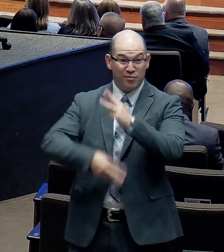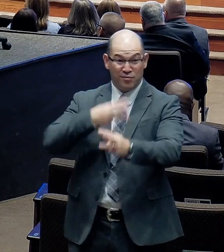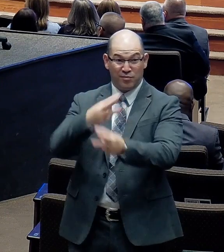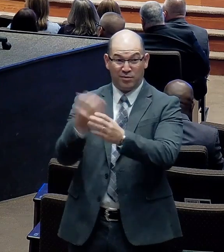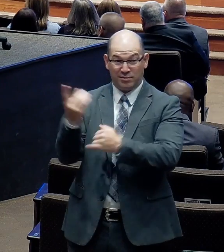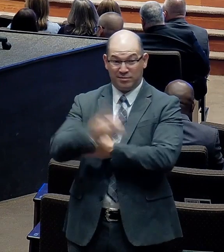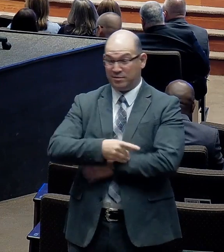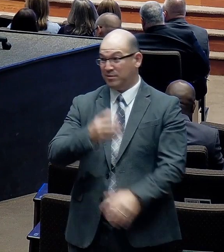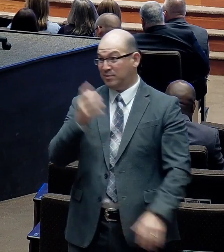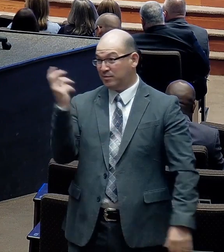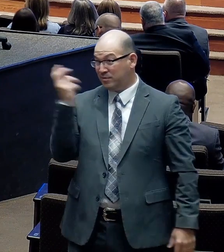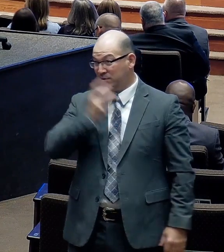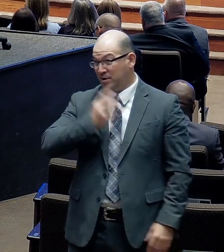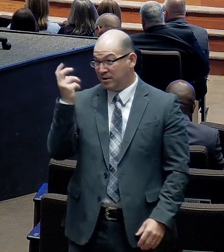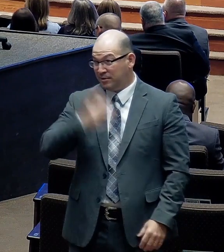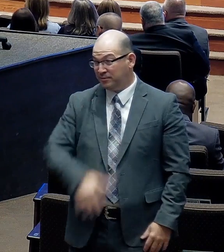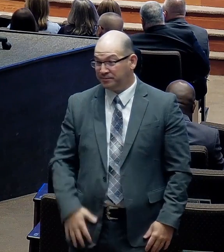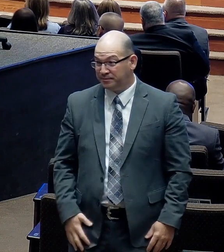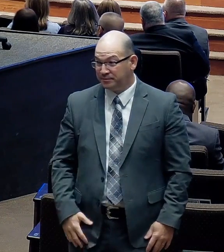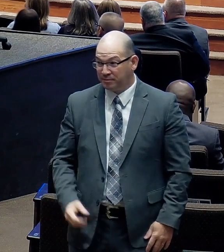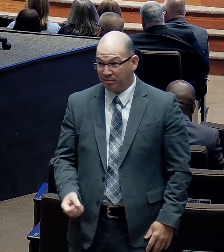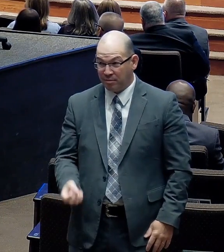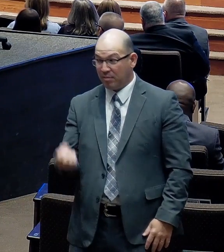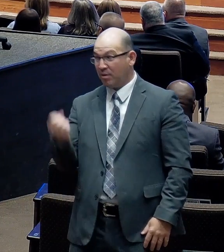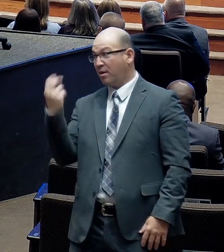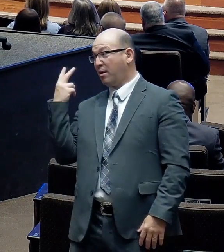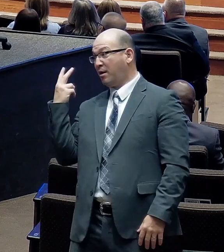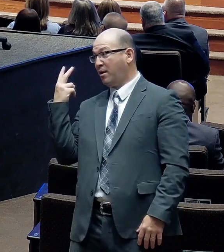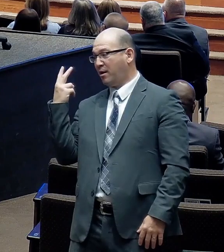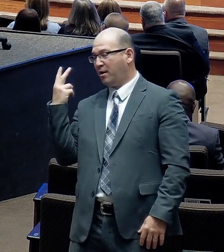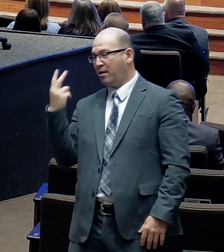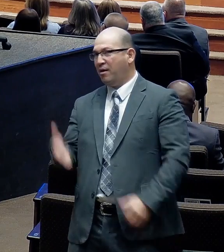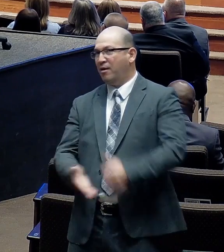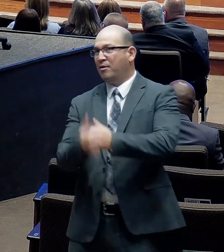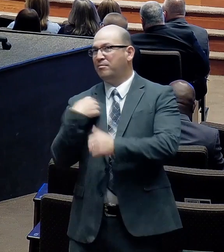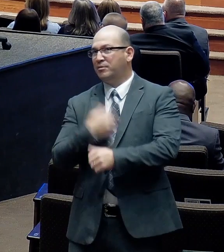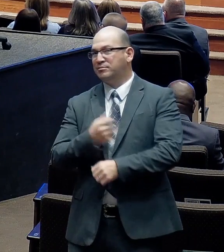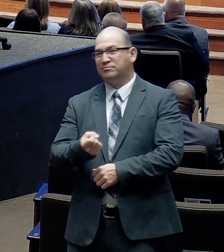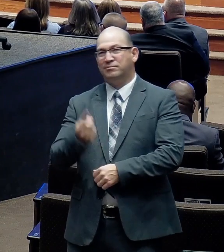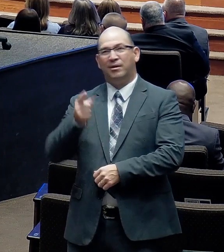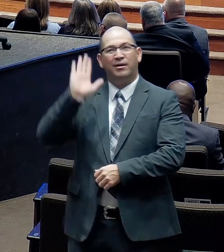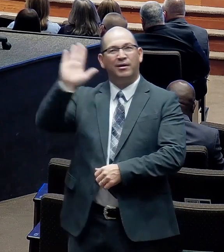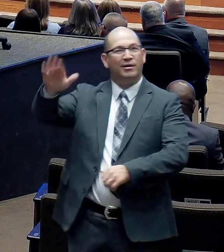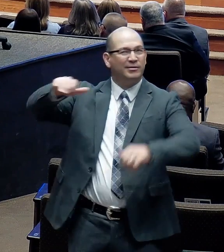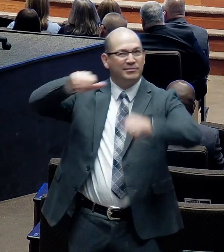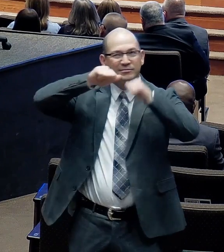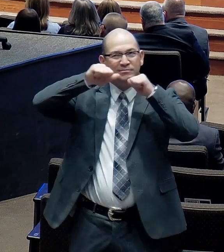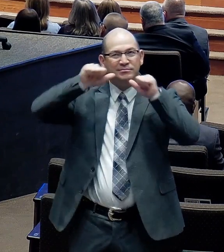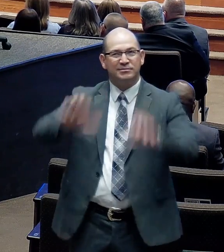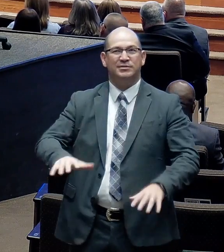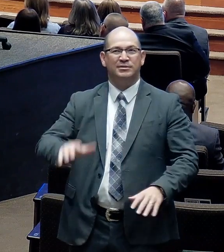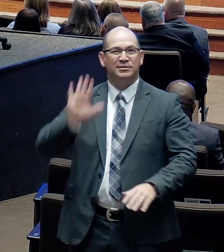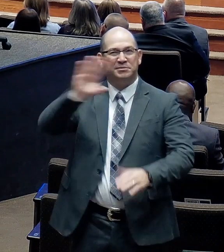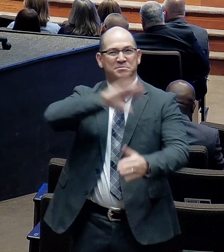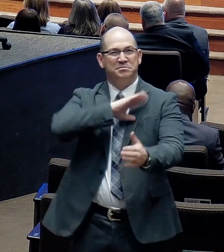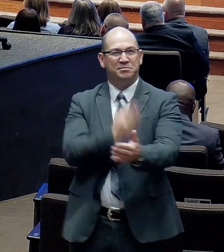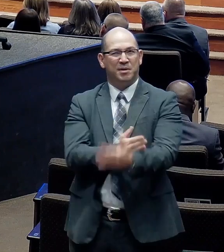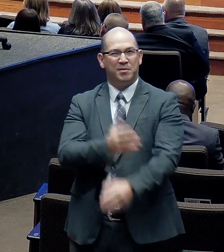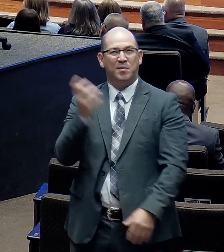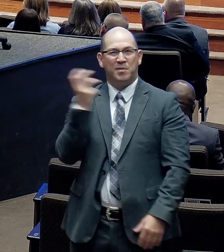Looking back. Helps us to realize. What God. Can do. Now. Let's